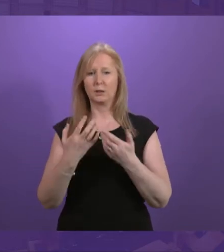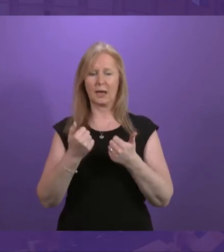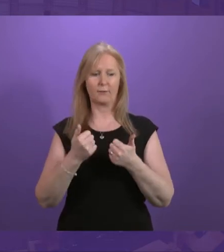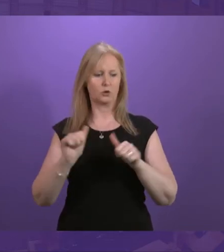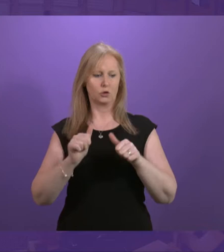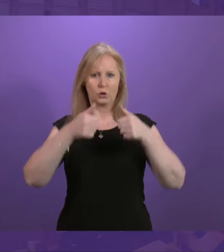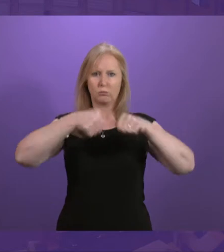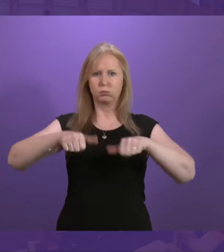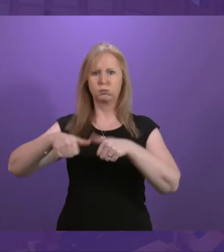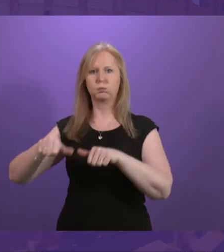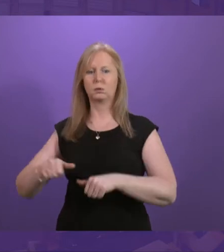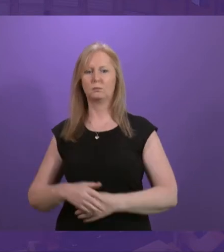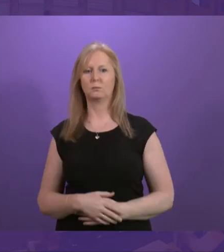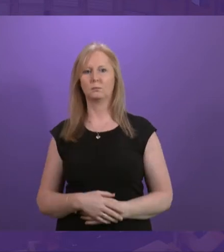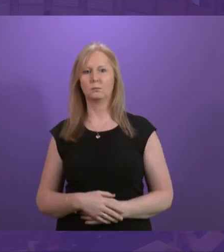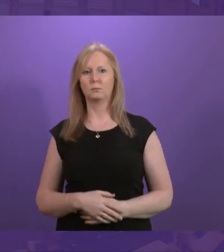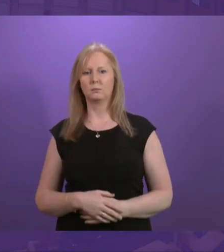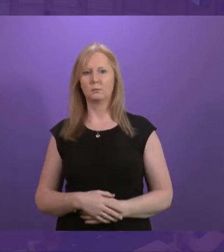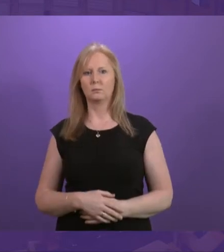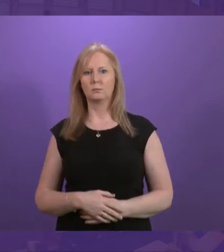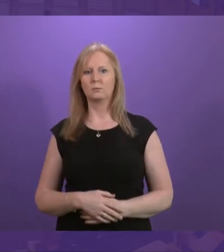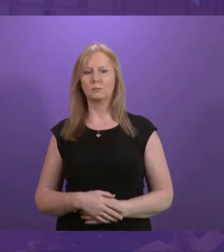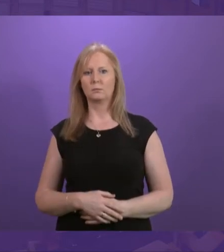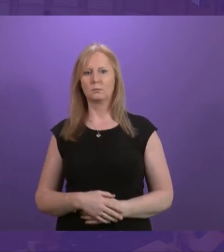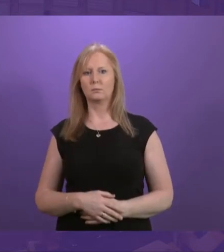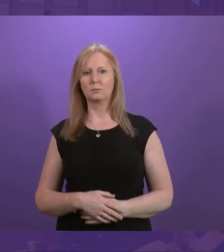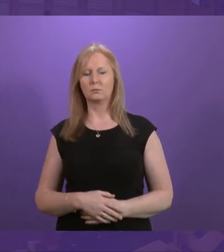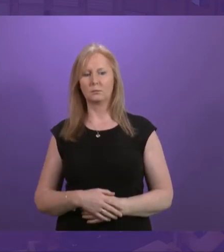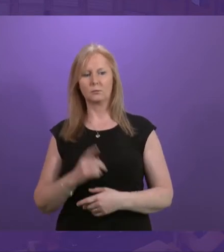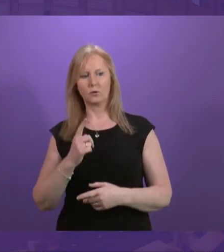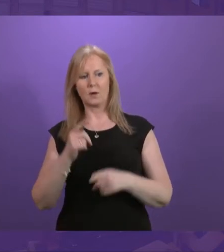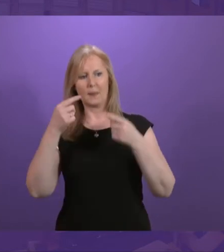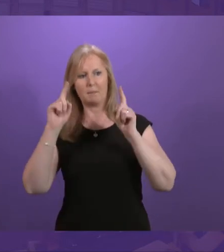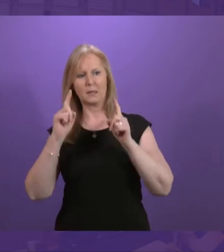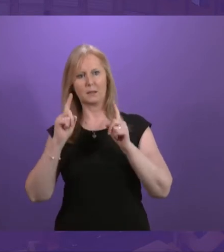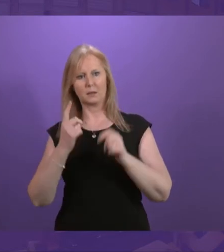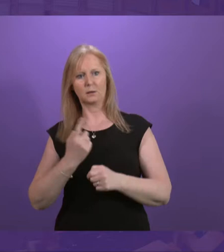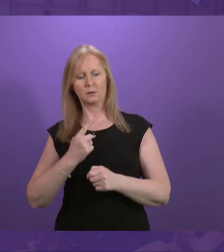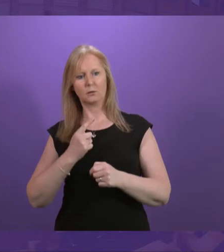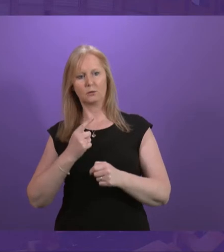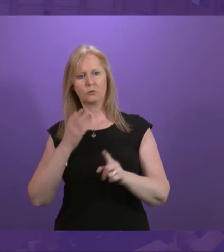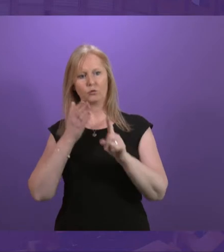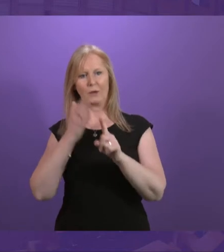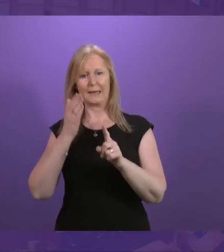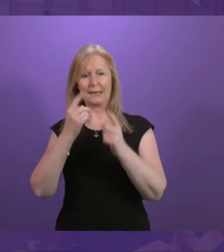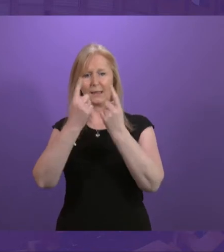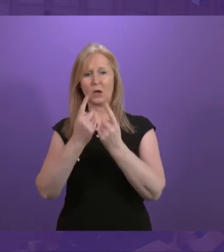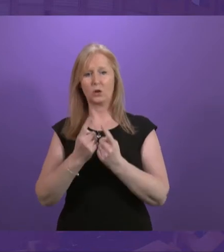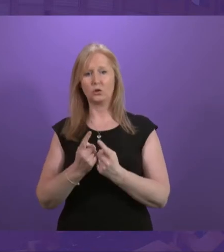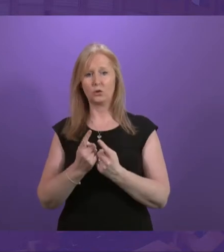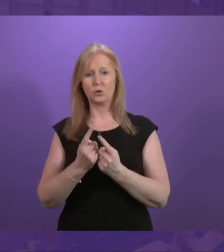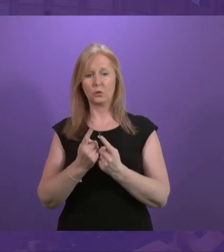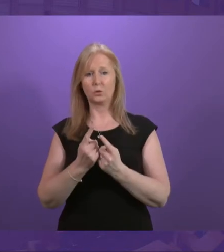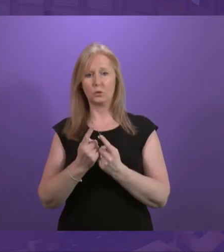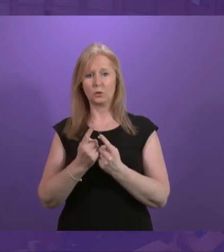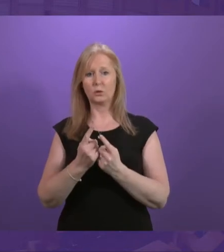overcome. And it would be helpful, therefore, when closing, if the Minister, and I do recognise that a number of these issues are issues that are dealt with